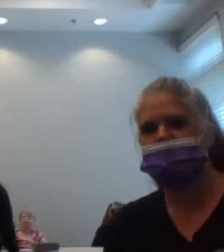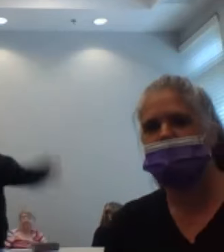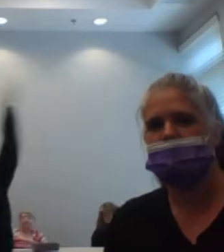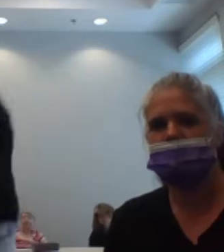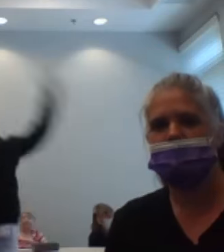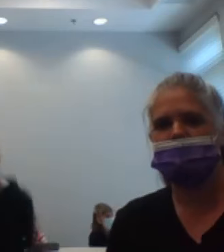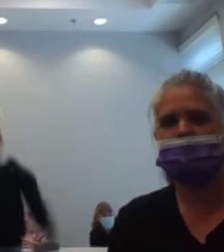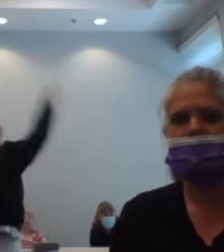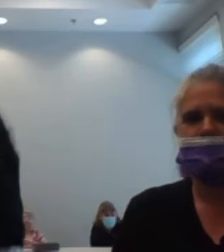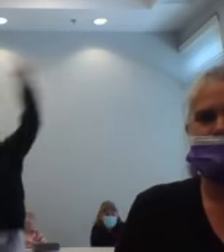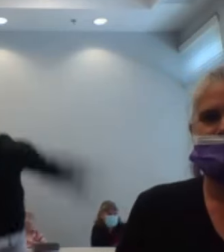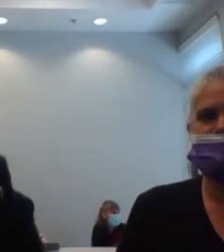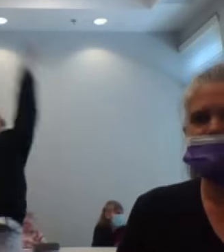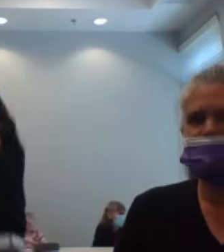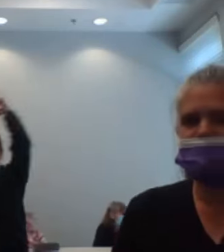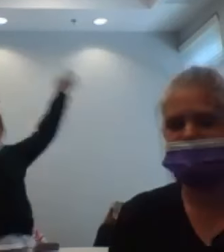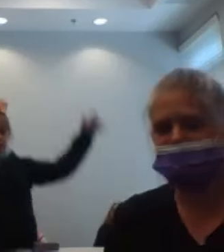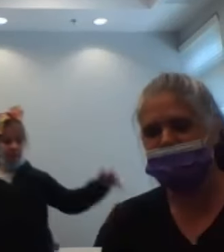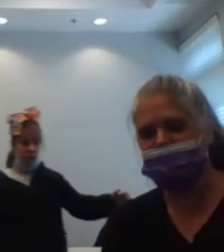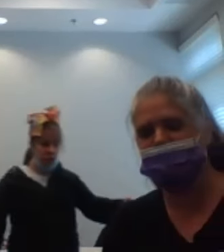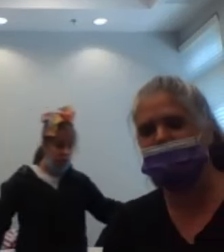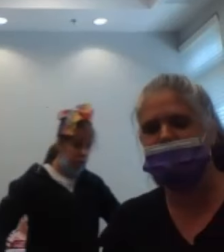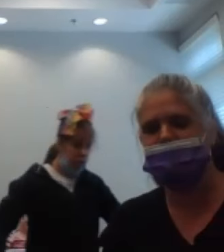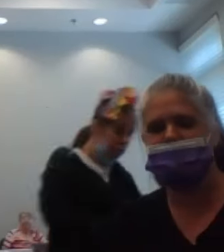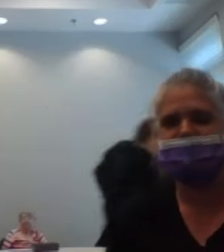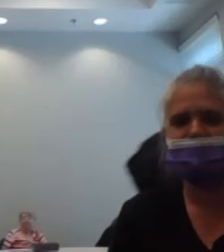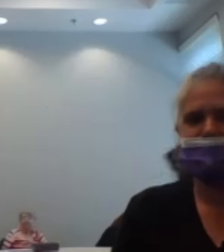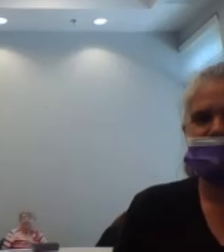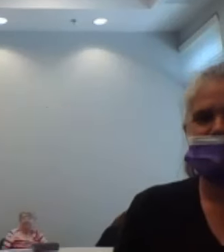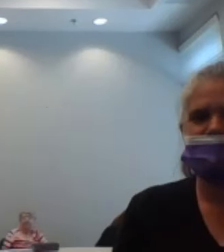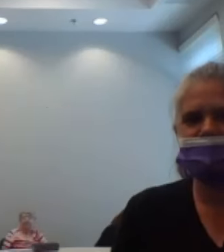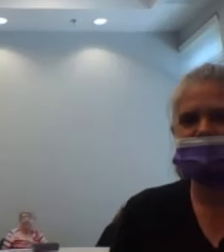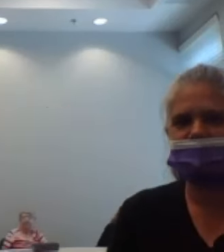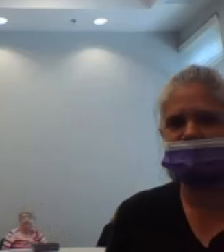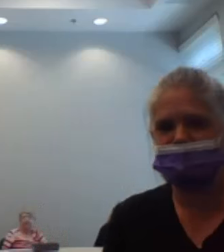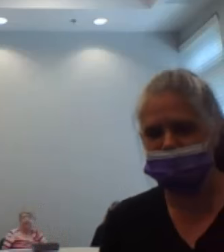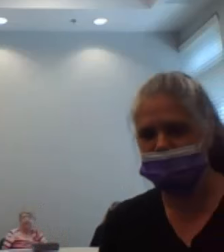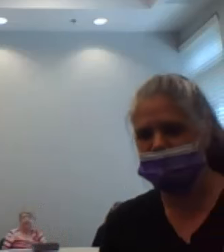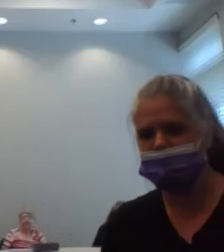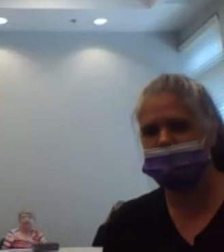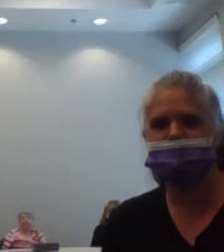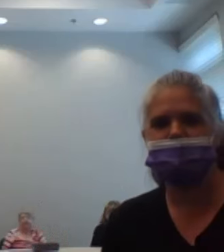12, 13, 14, 15, 16,